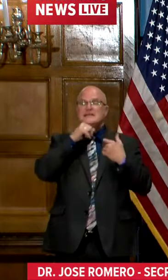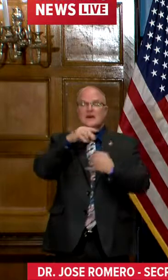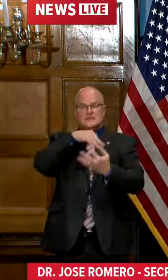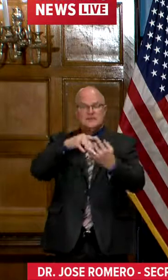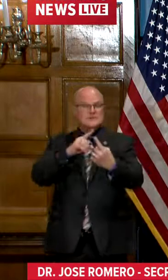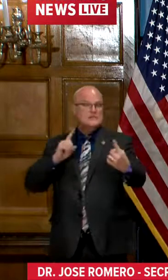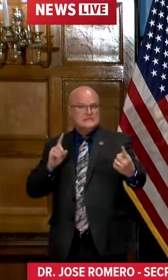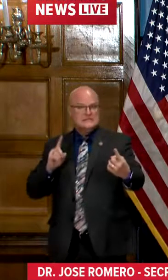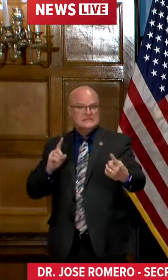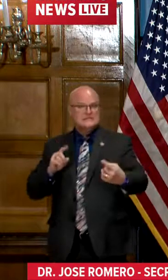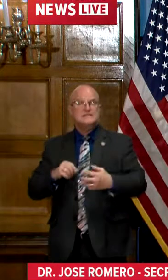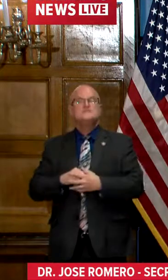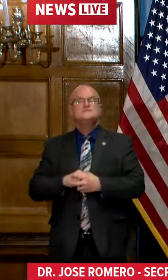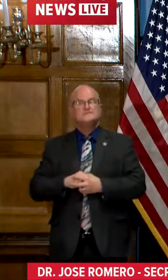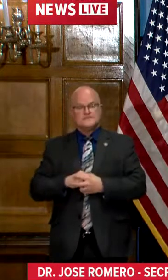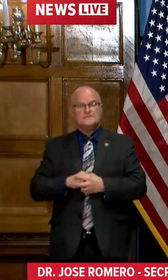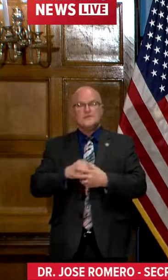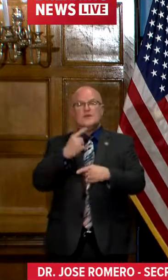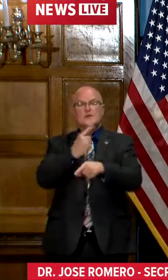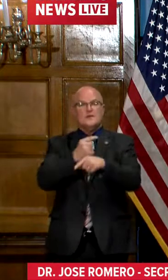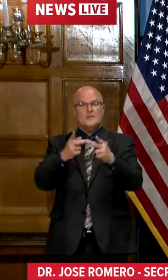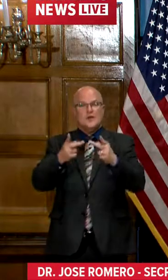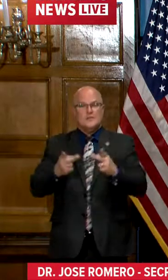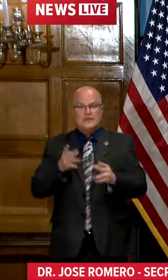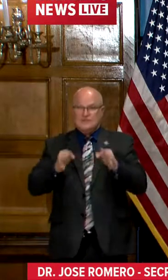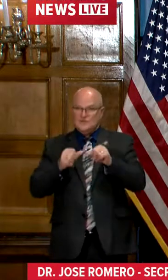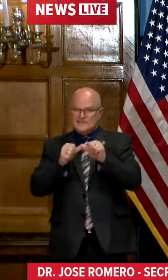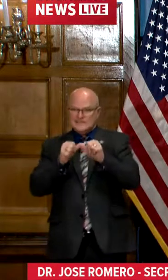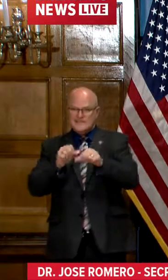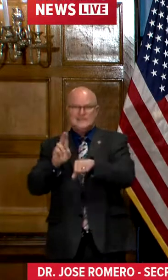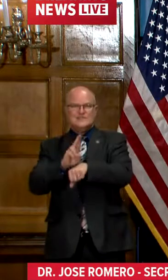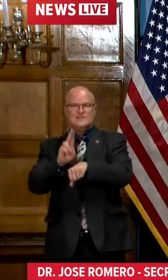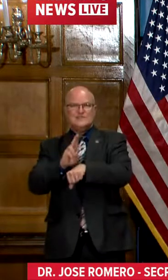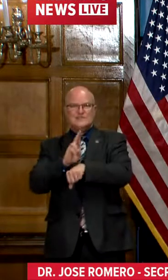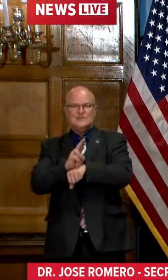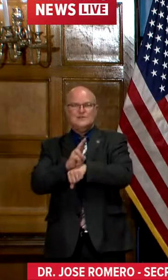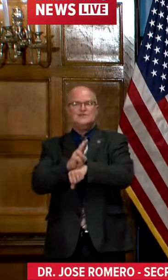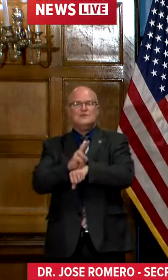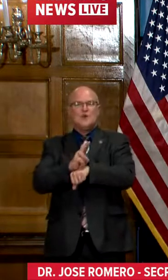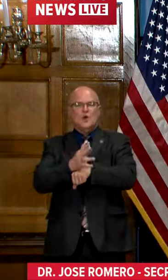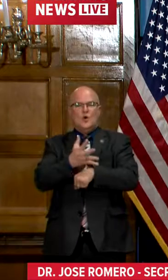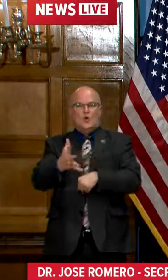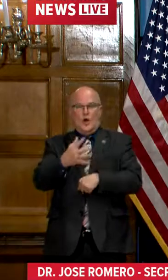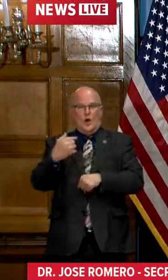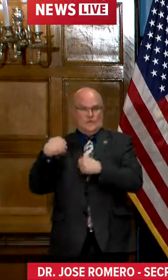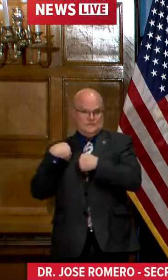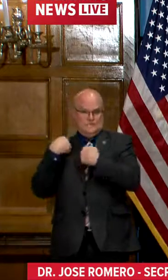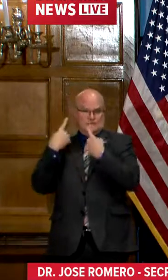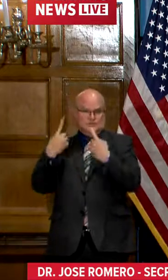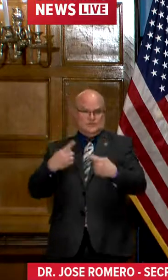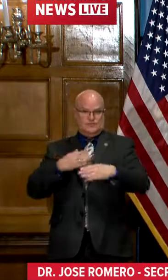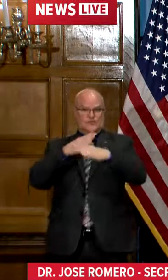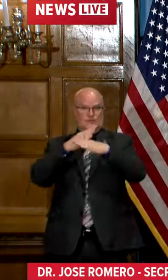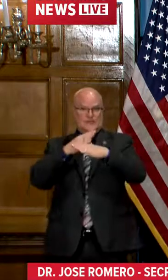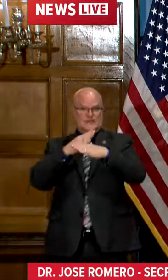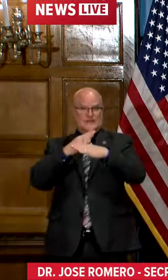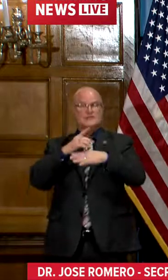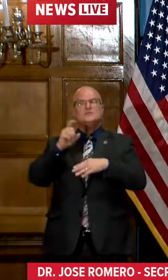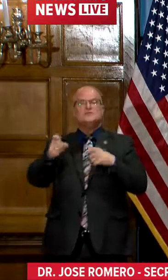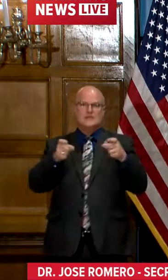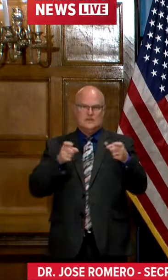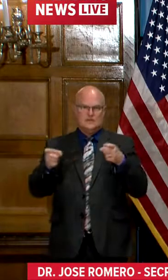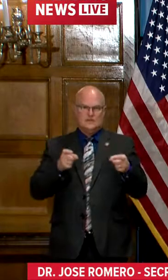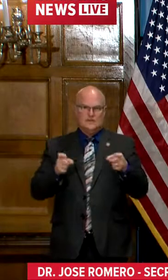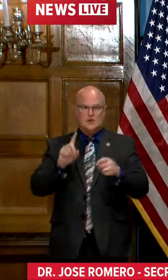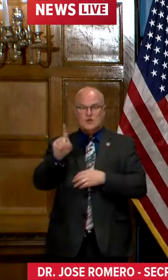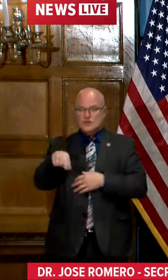in the right setting, that is, if we continue to use the physical means to prevent spread, we should keep it under control.